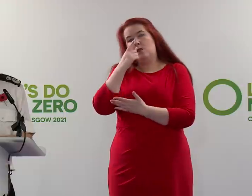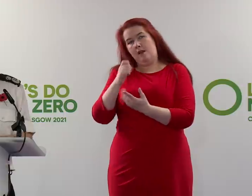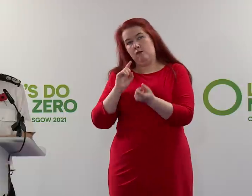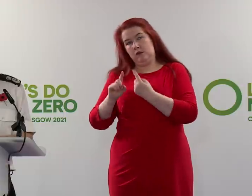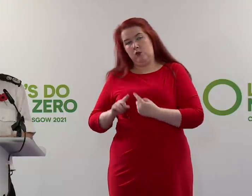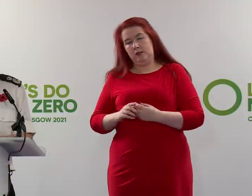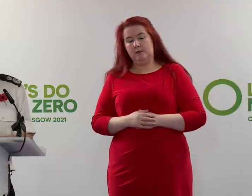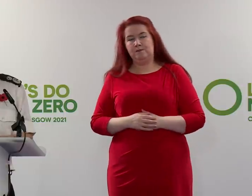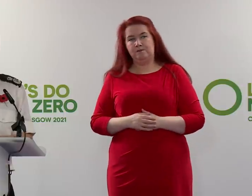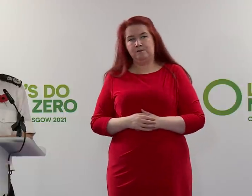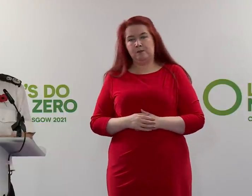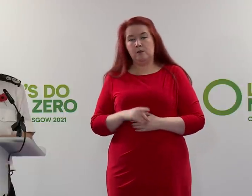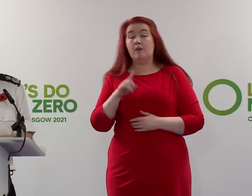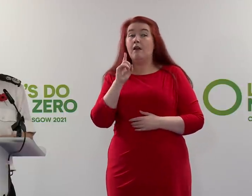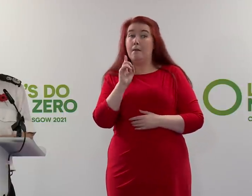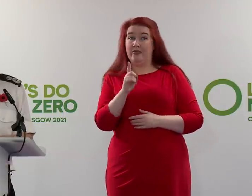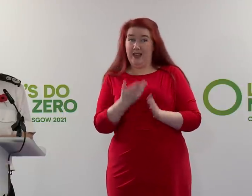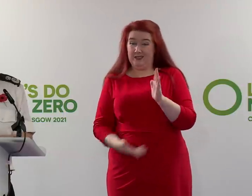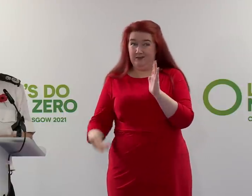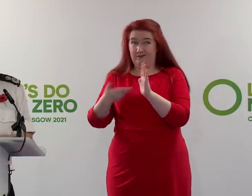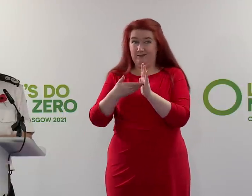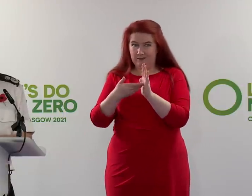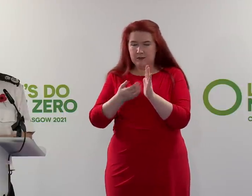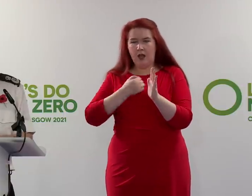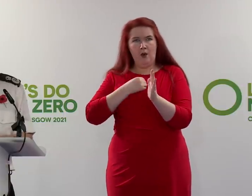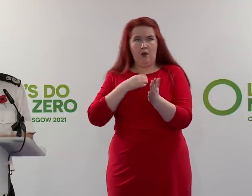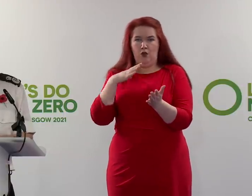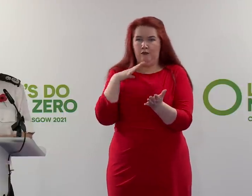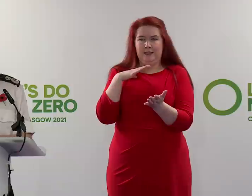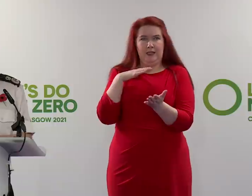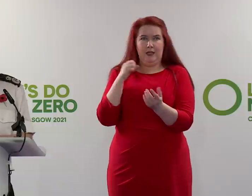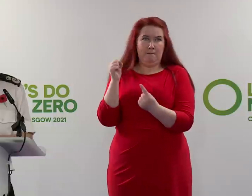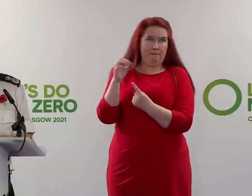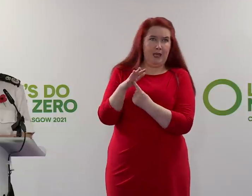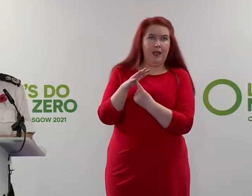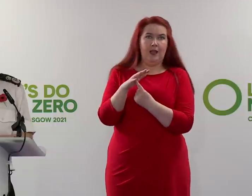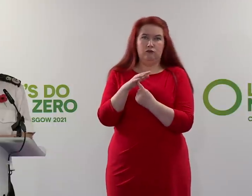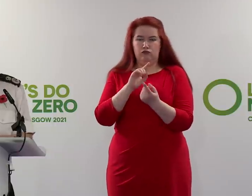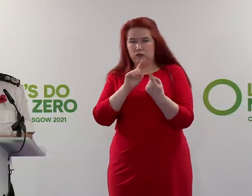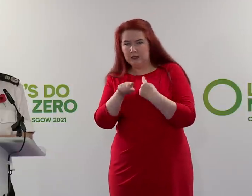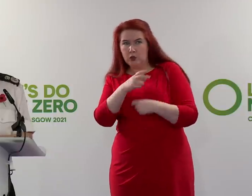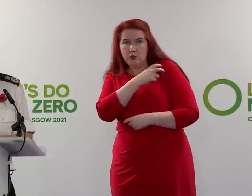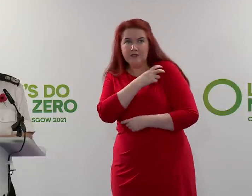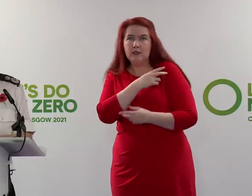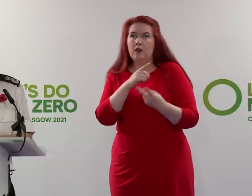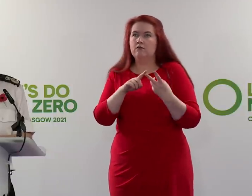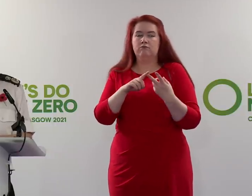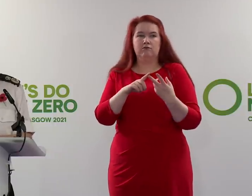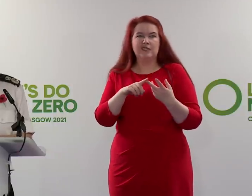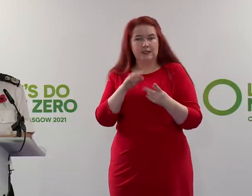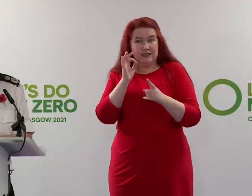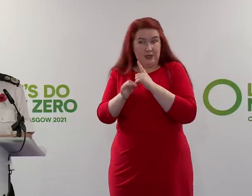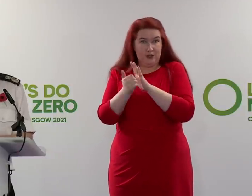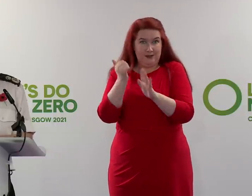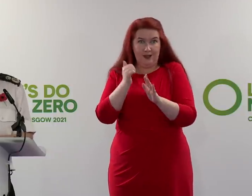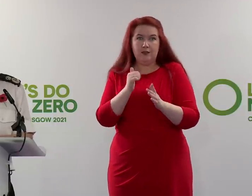And as I said, that is in addition to our core capability of response officers and specialist capability, because we